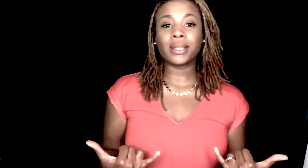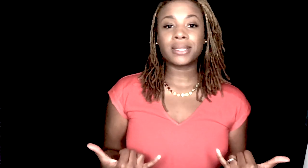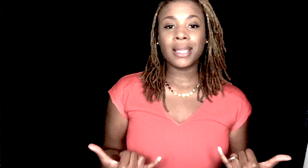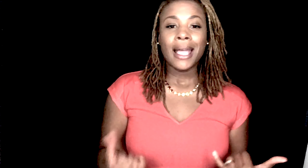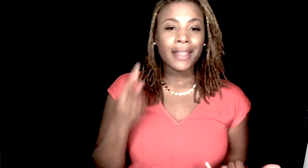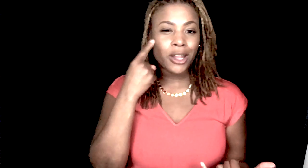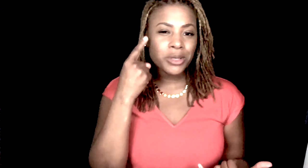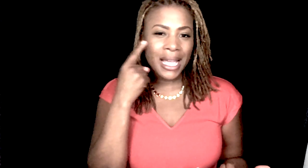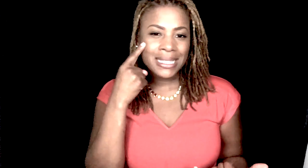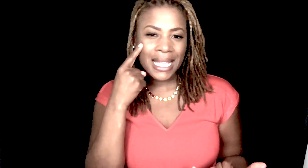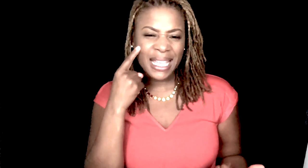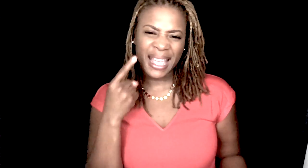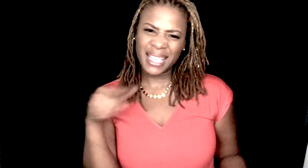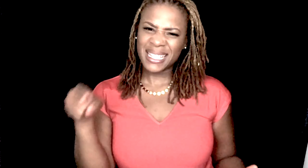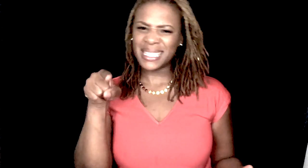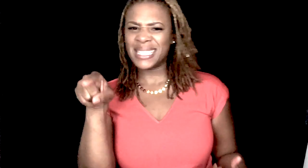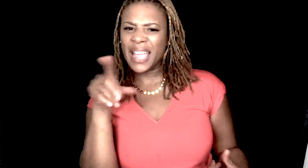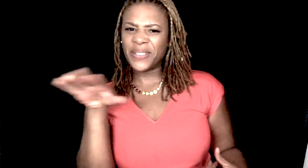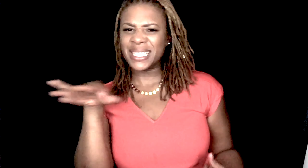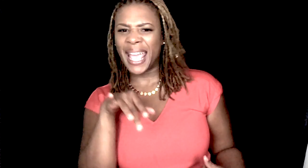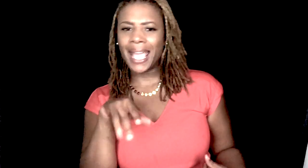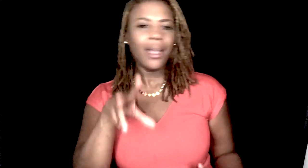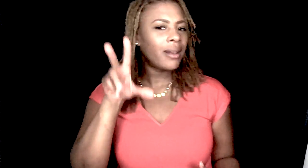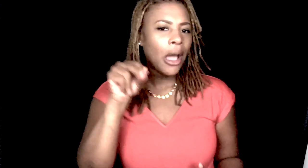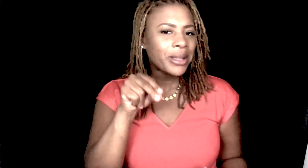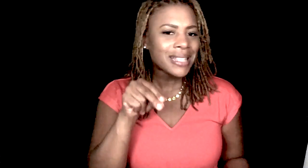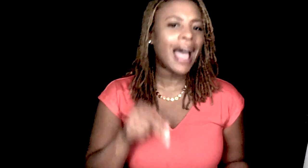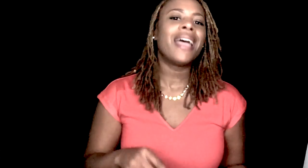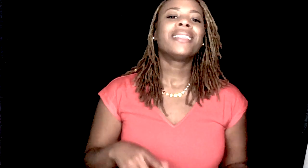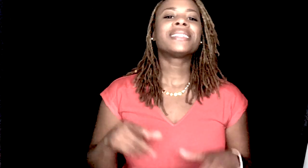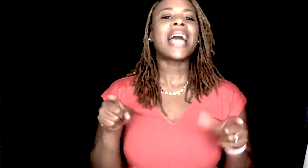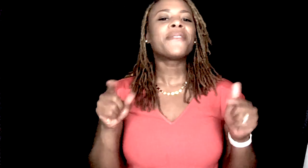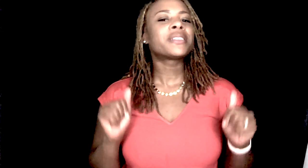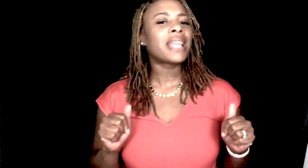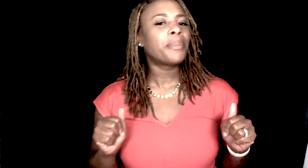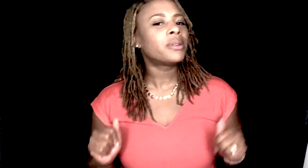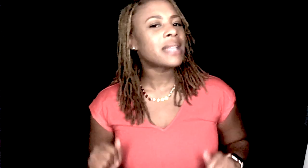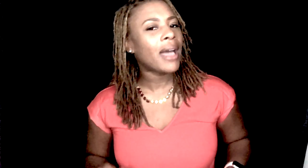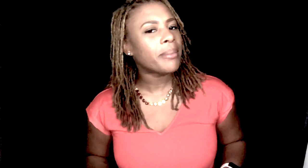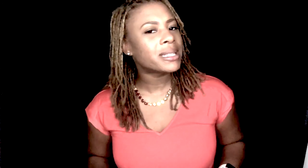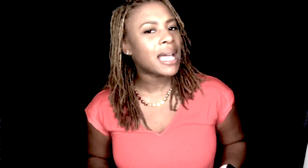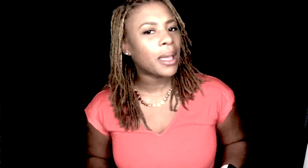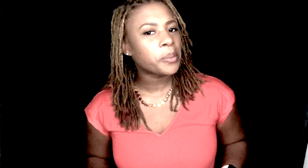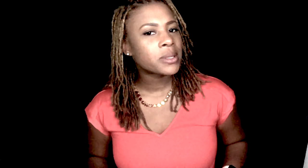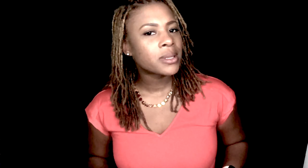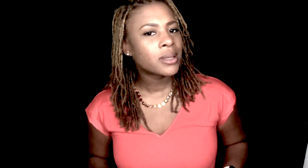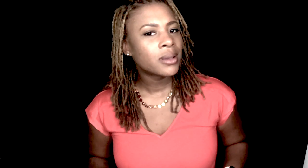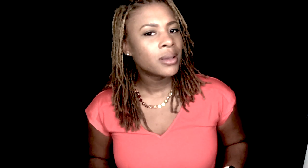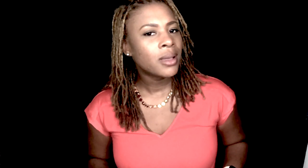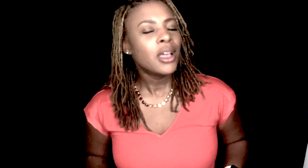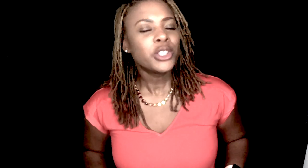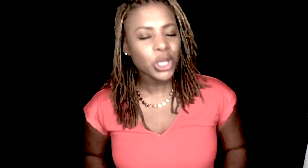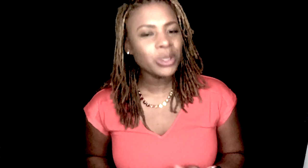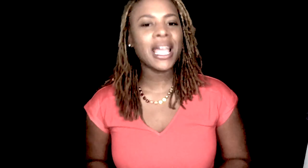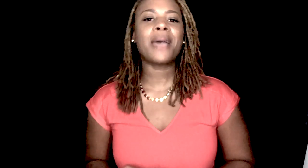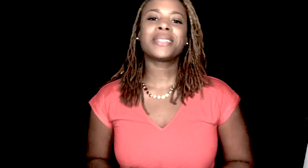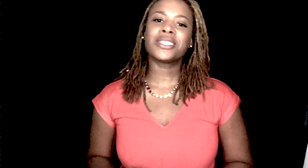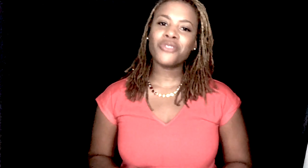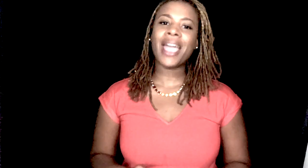Now, I know what you guys are thinking, like, isn't that the sign for today? No, it's not. The sign for today pulls down how many times? Two times. That's right.